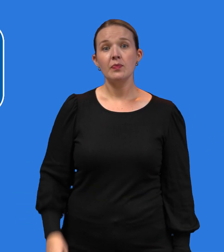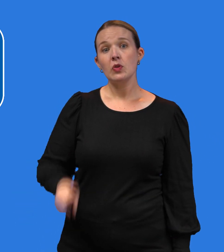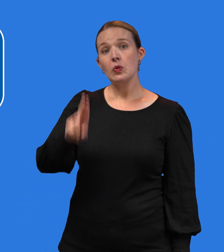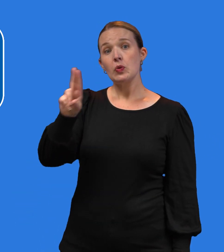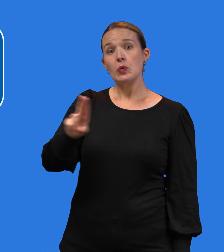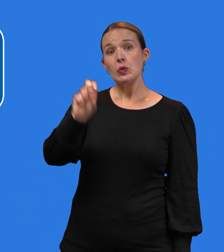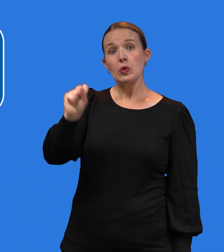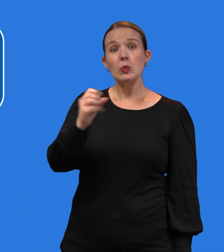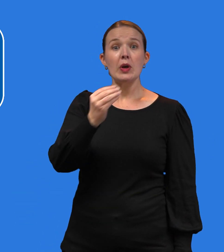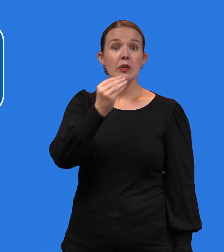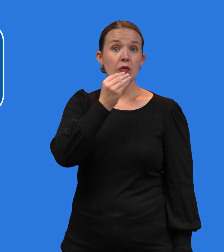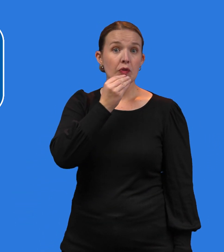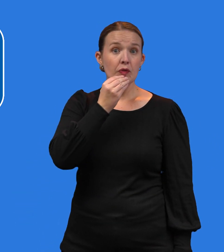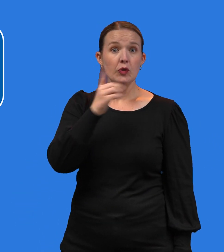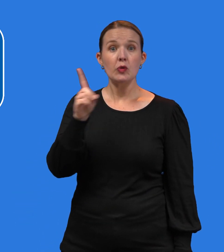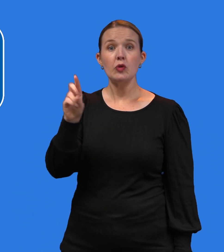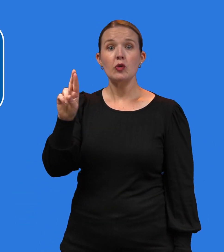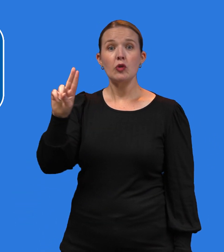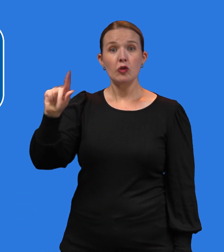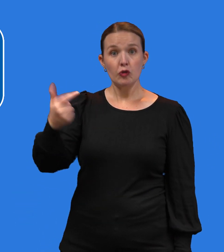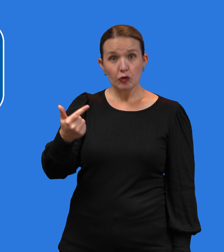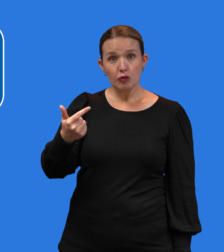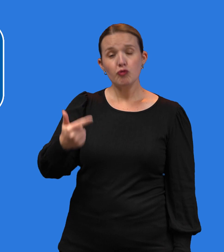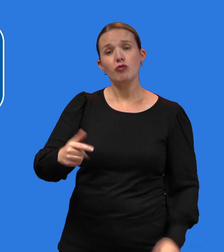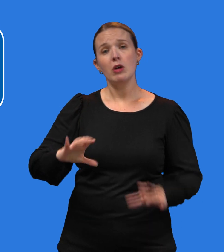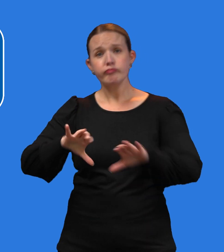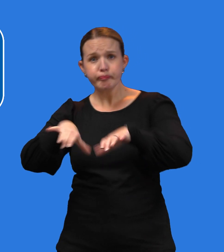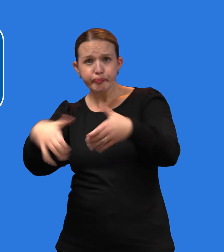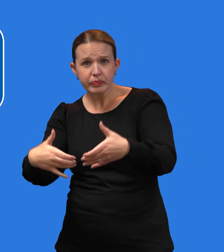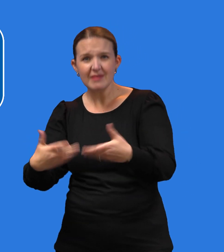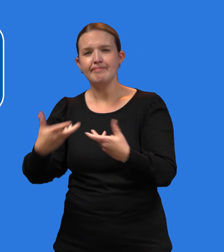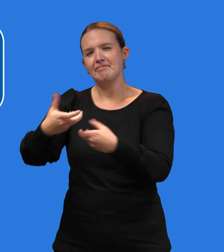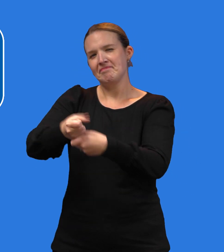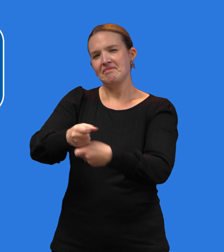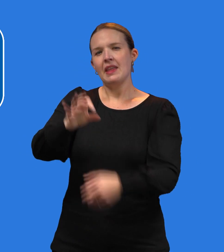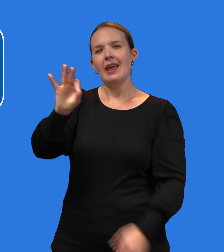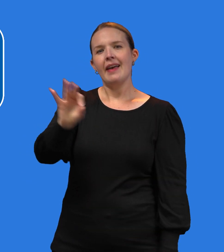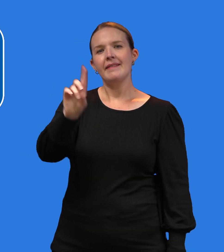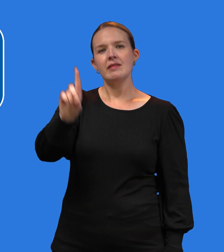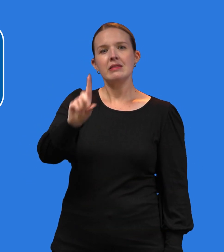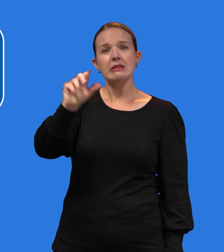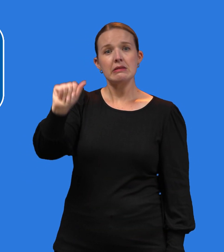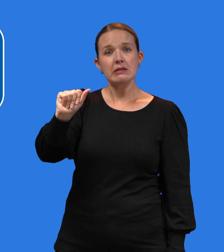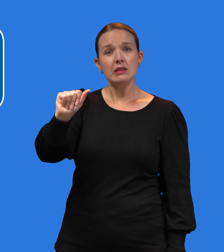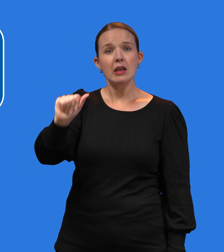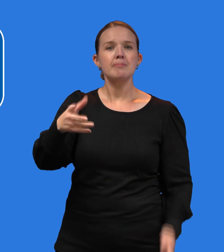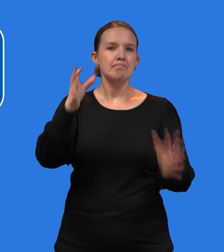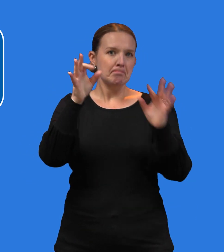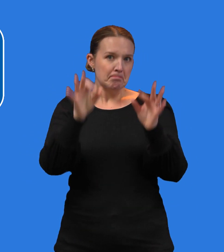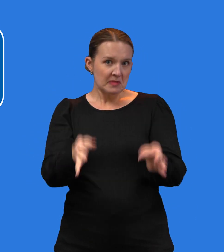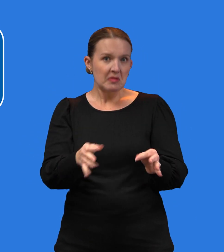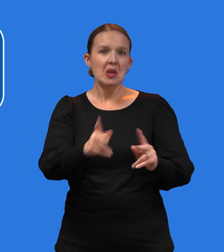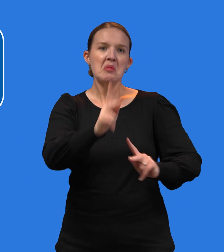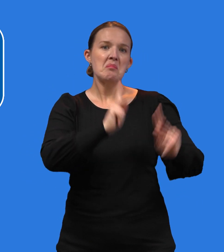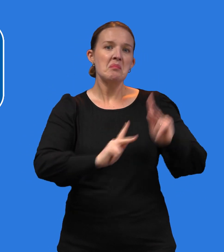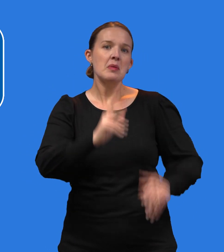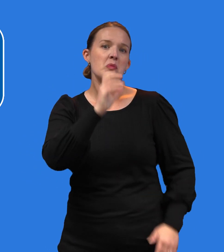Then, the U.S. and Drug Administration, or FDA, determined